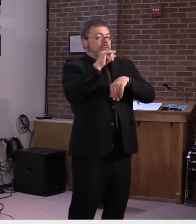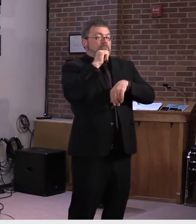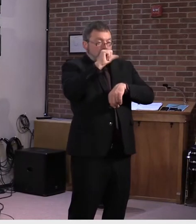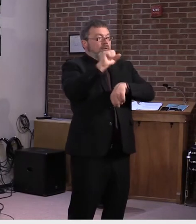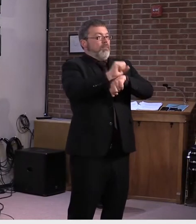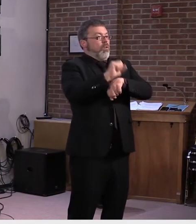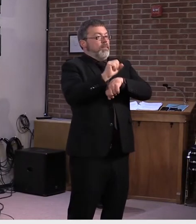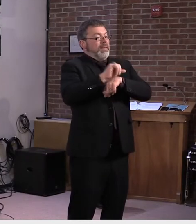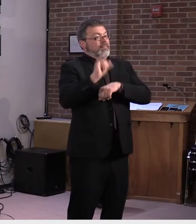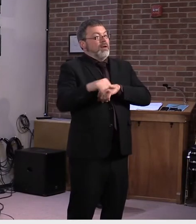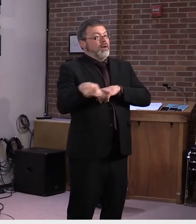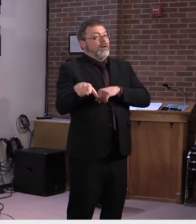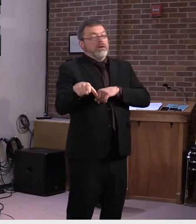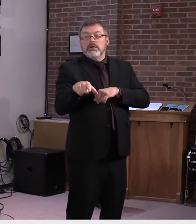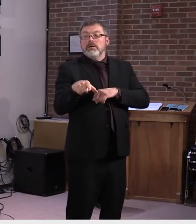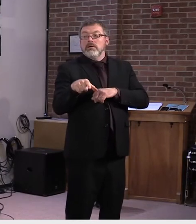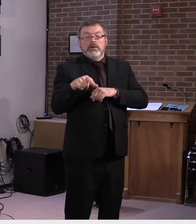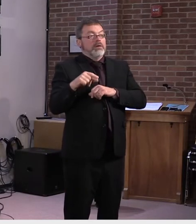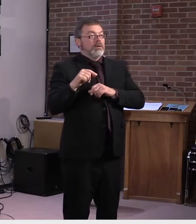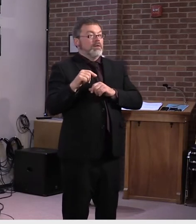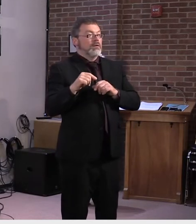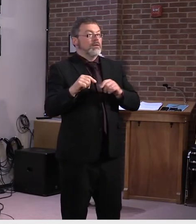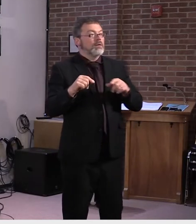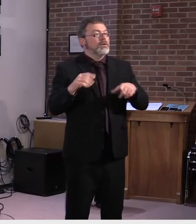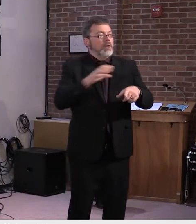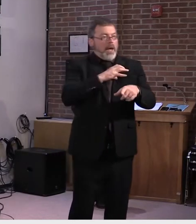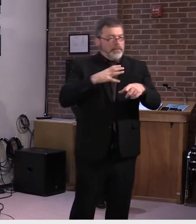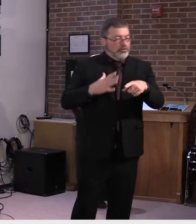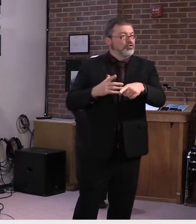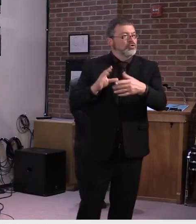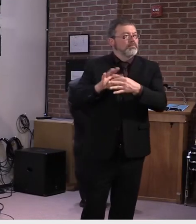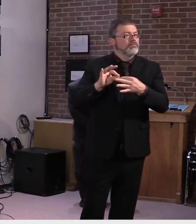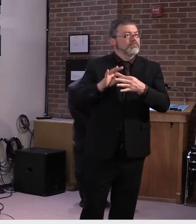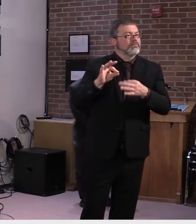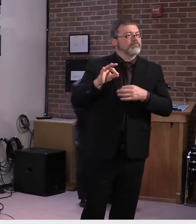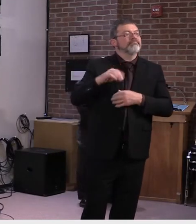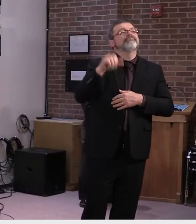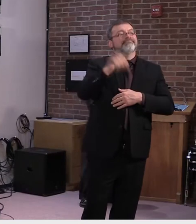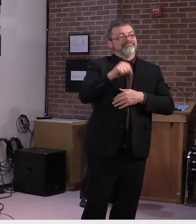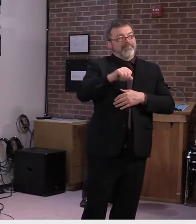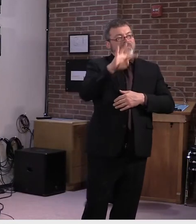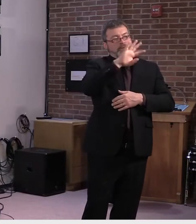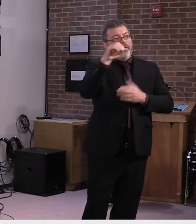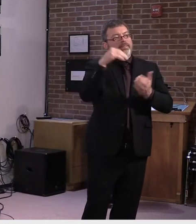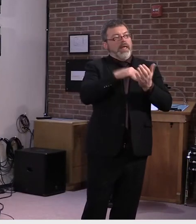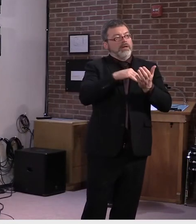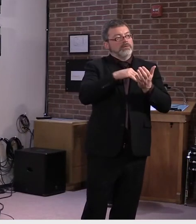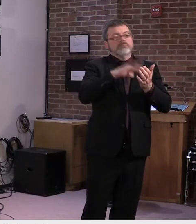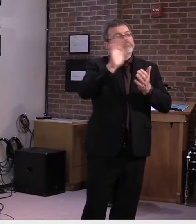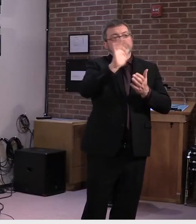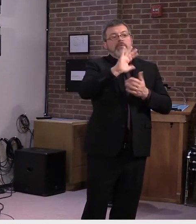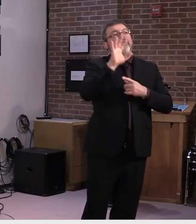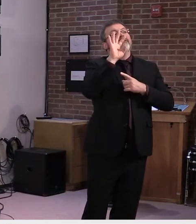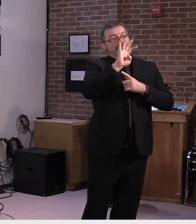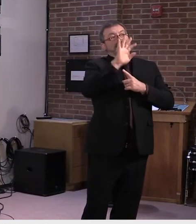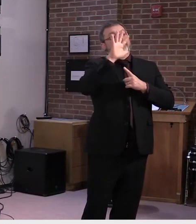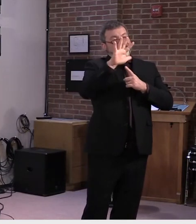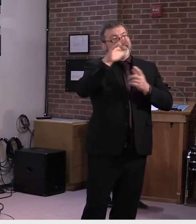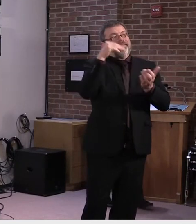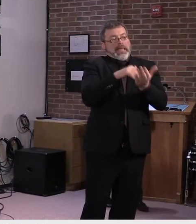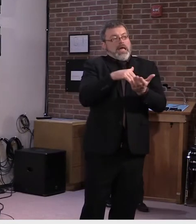Uh, you're correct, Governor. So I think, you know, we're roughly at about, uh, 45,000 individuals